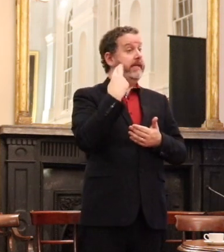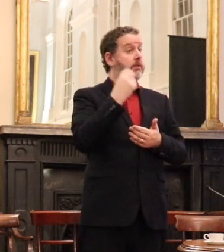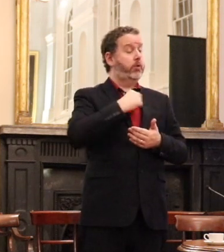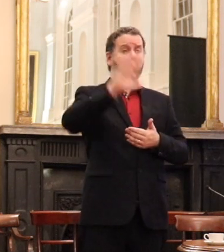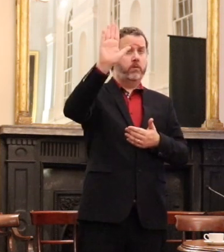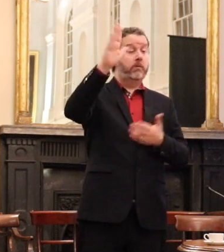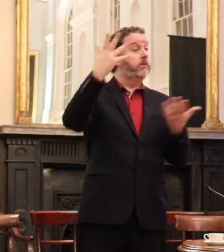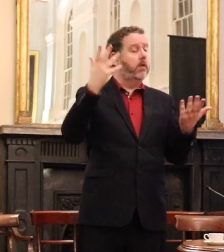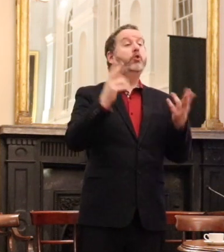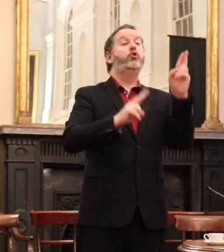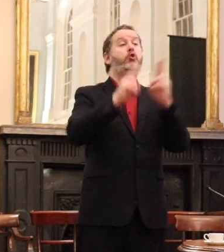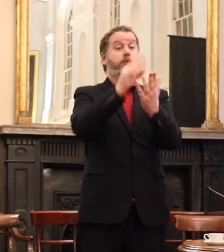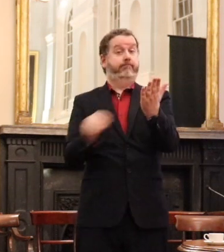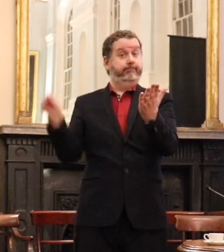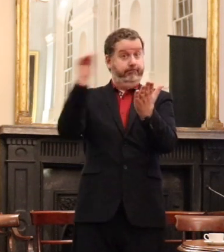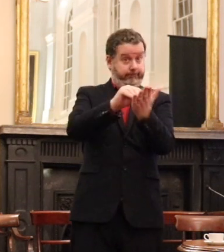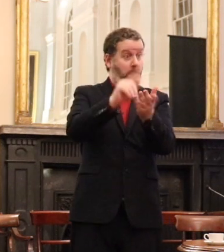putting an amendment into the constitution